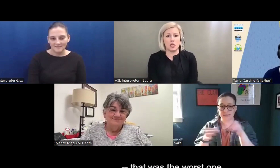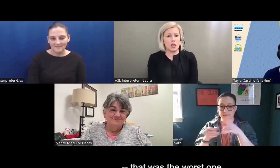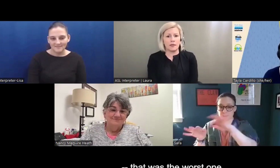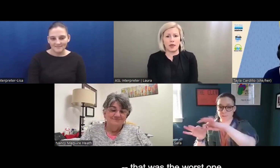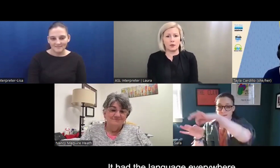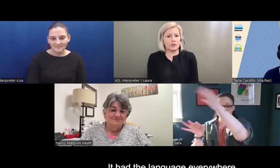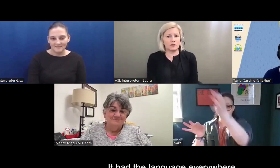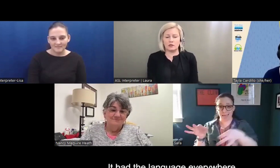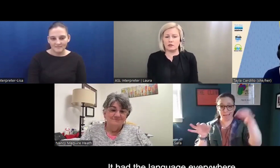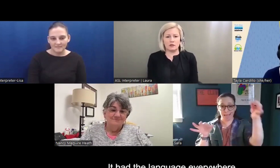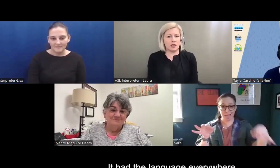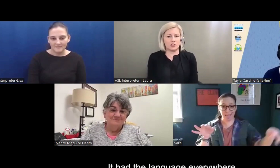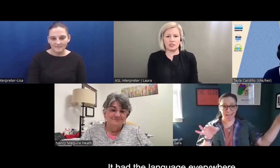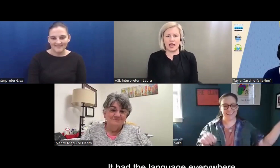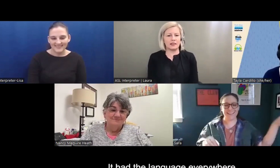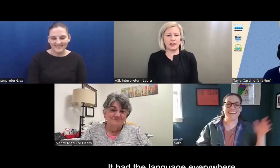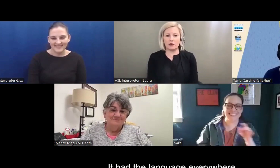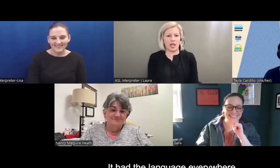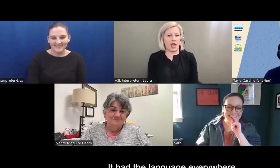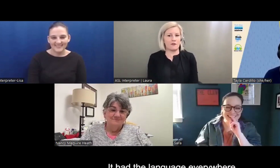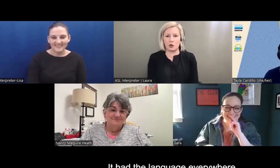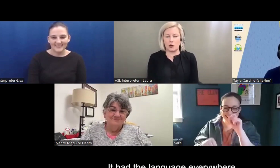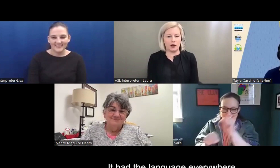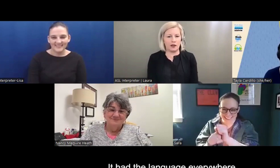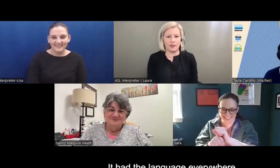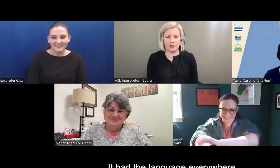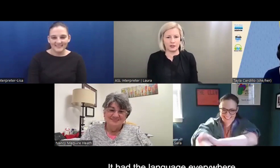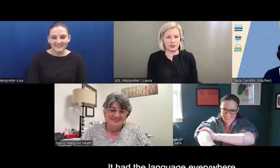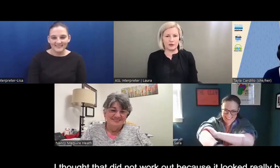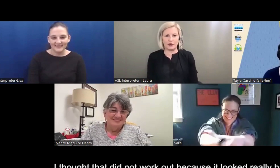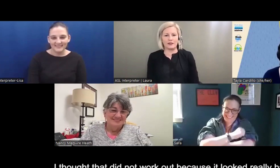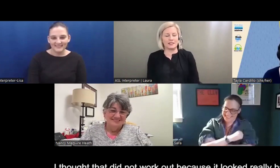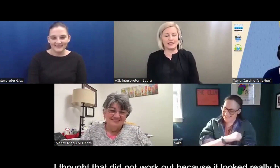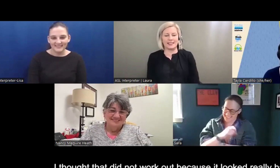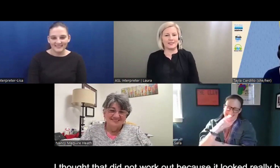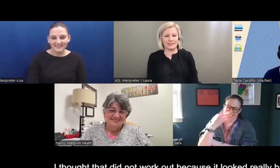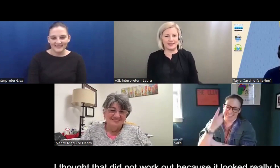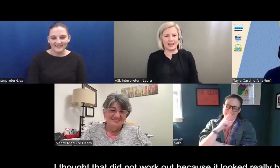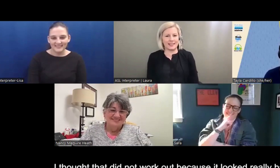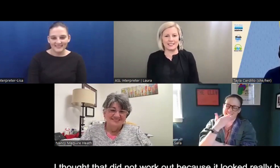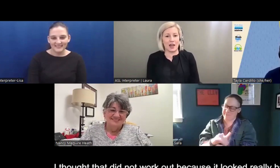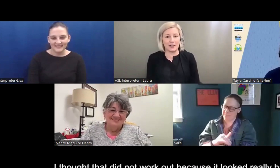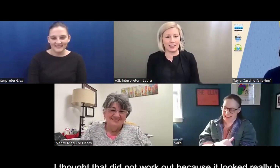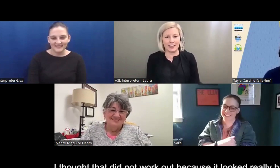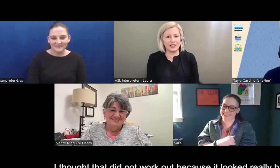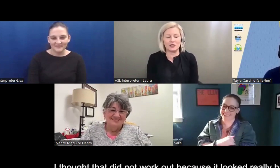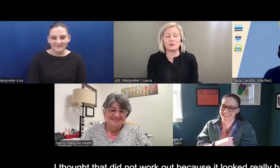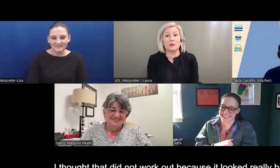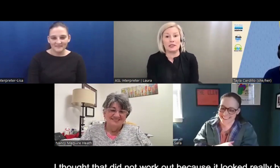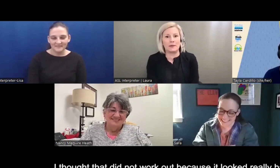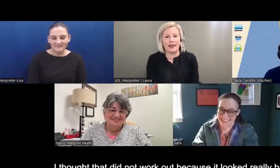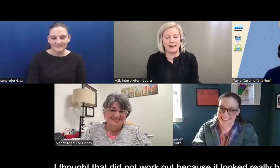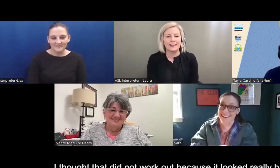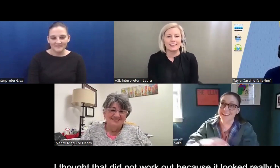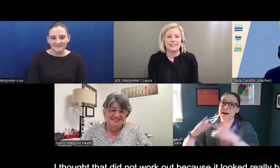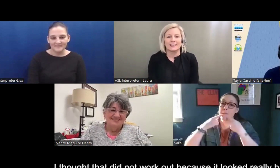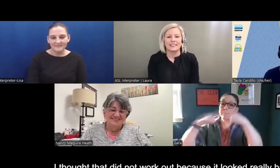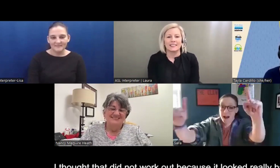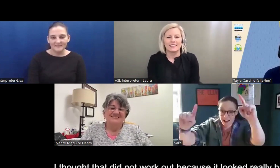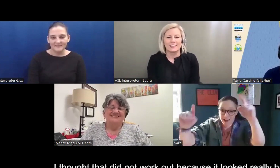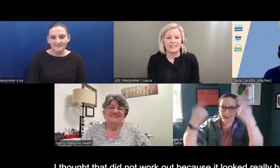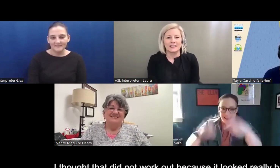one that was, it just had the language everywhere on there. So I was like, that was, that did not work out. It looked really bad.